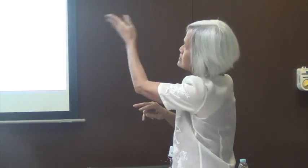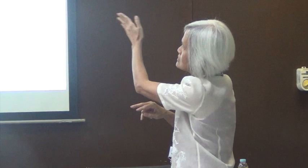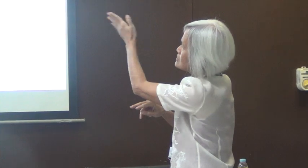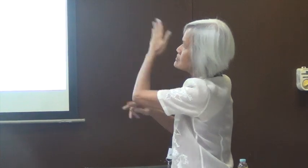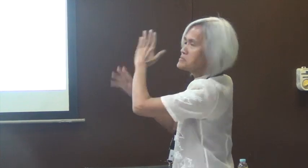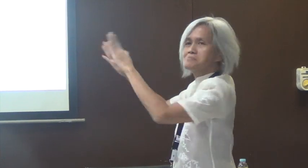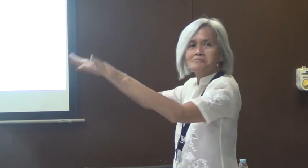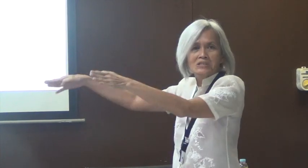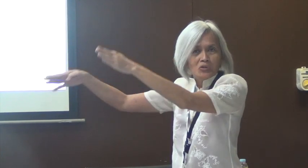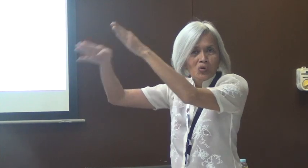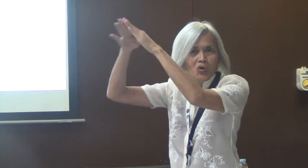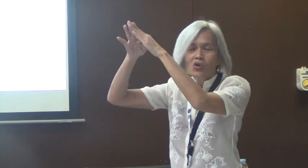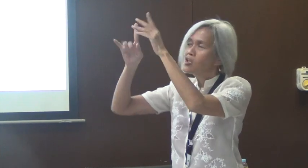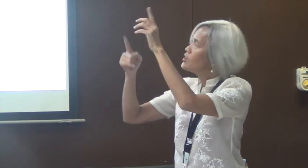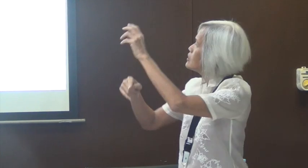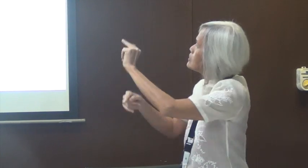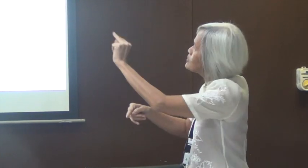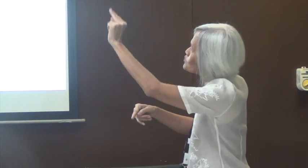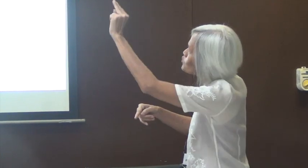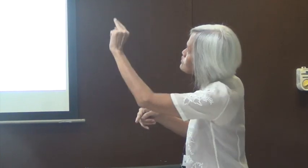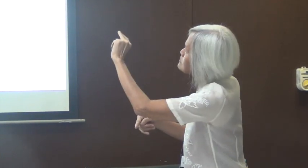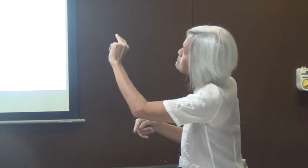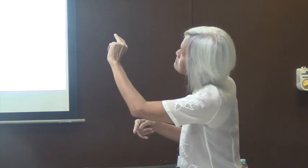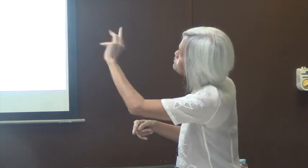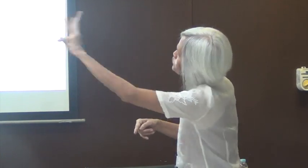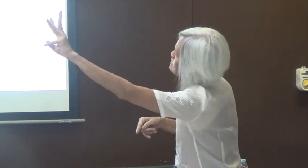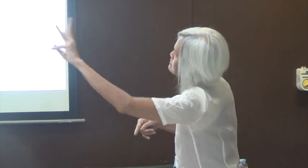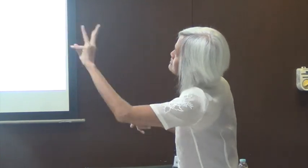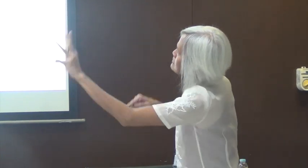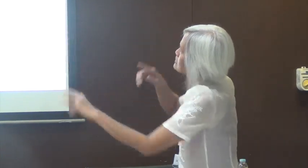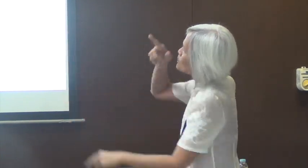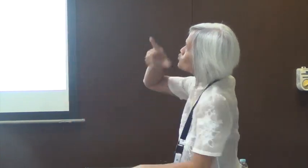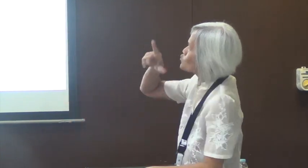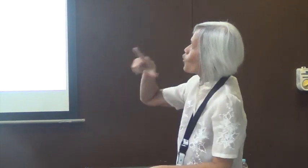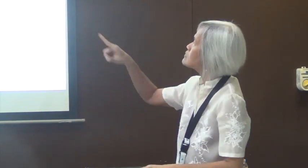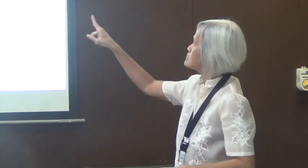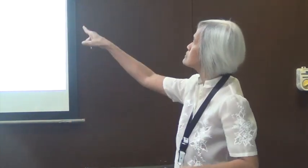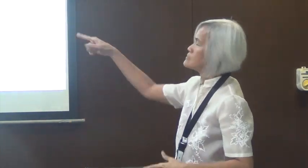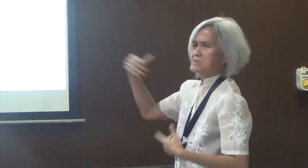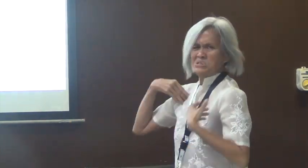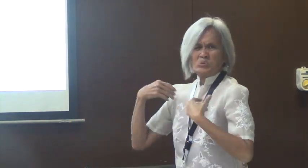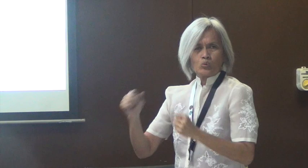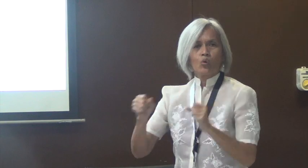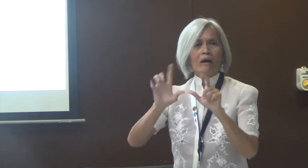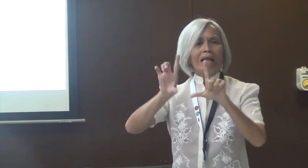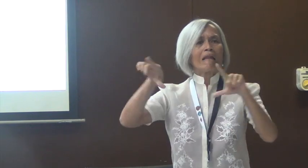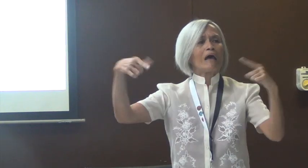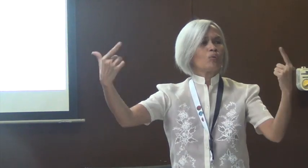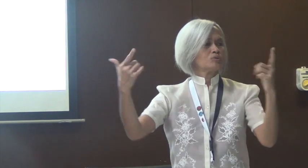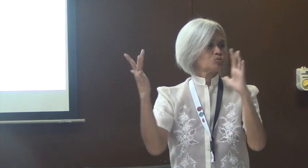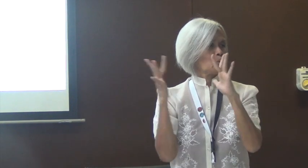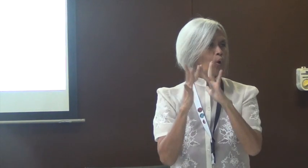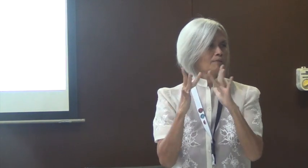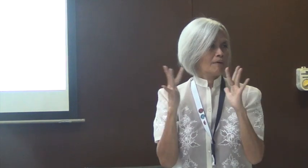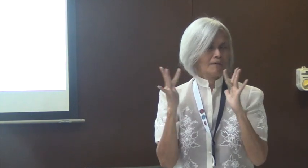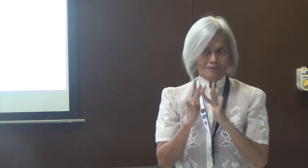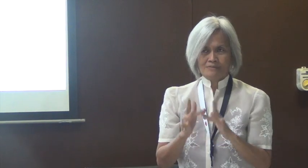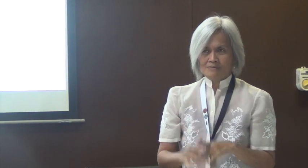language contact taking place. you'll see, towards, you'll see dark places in Luzon,